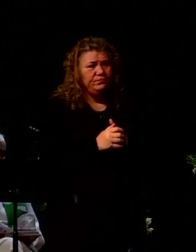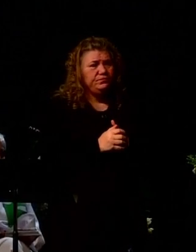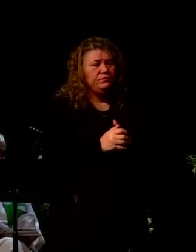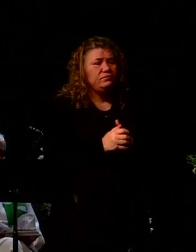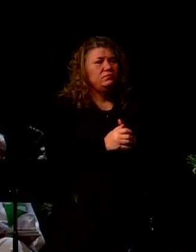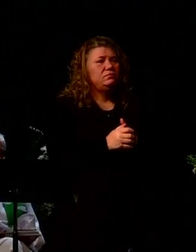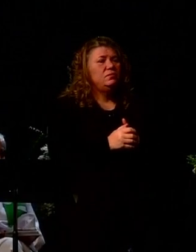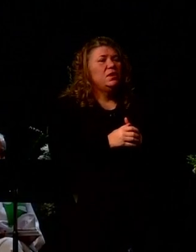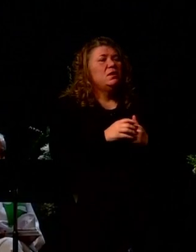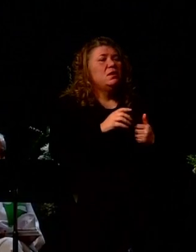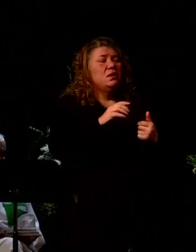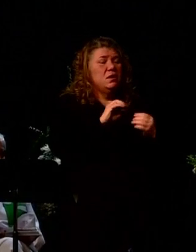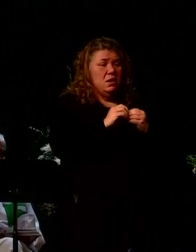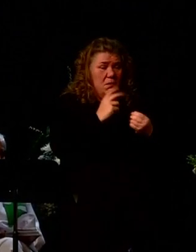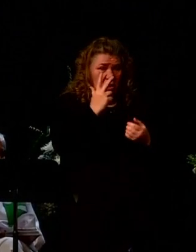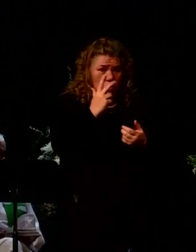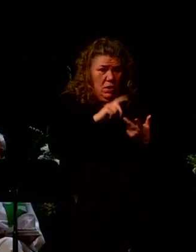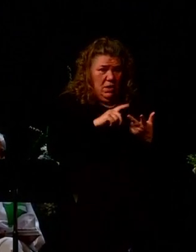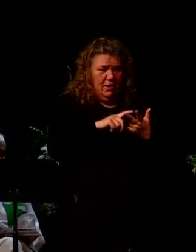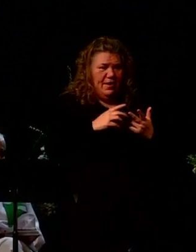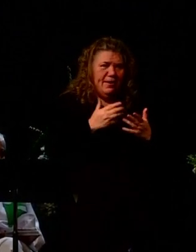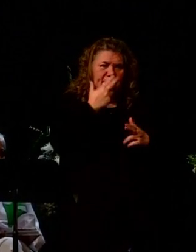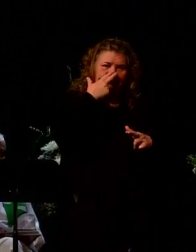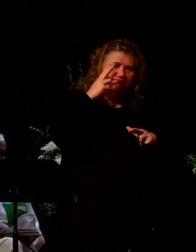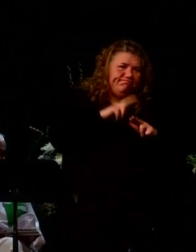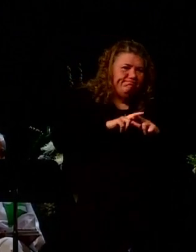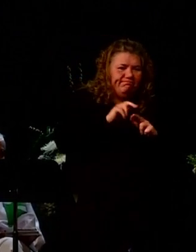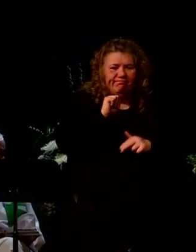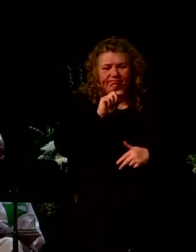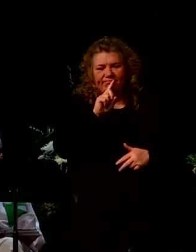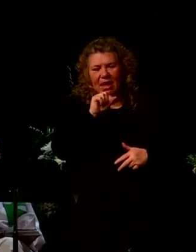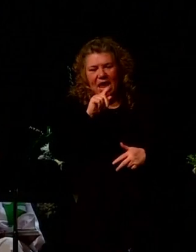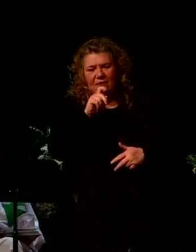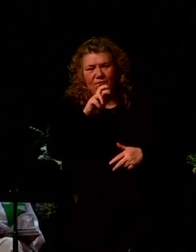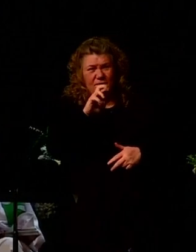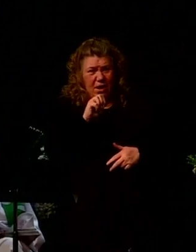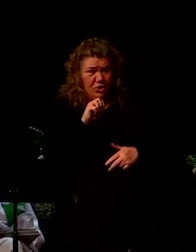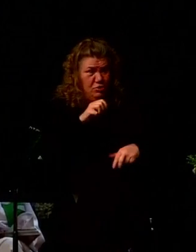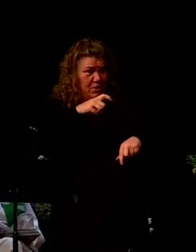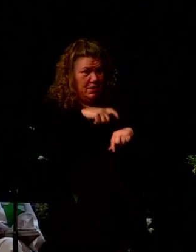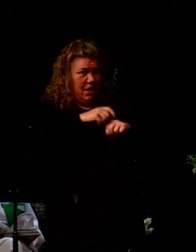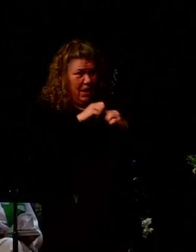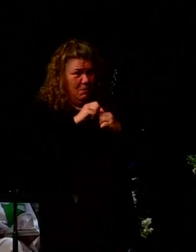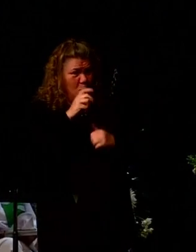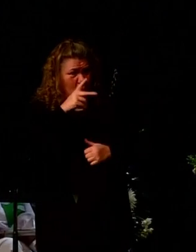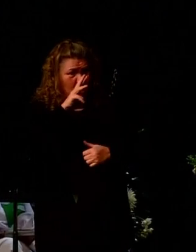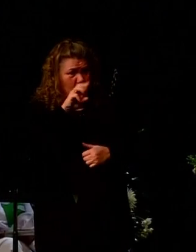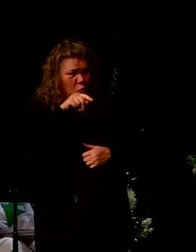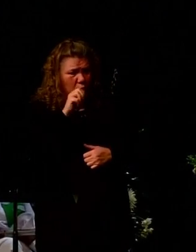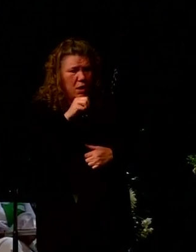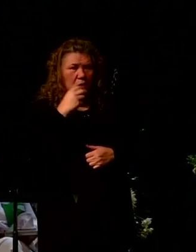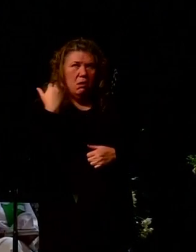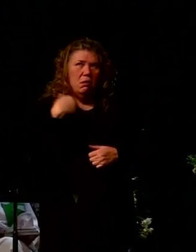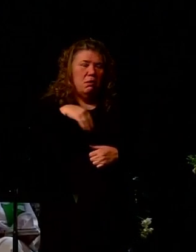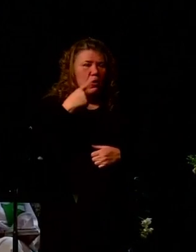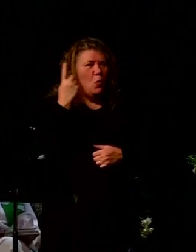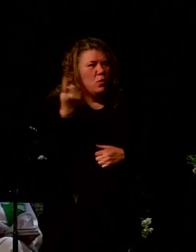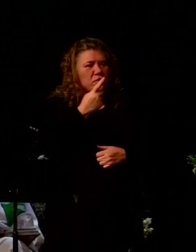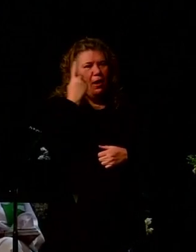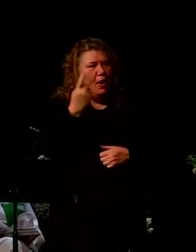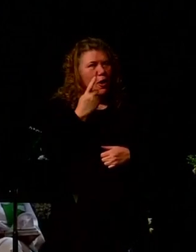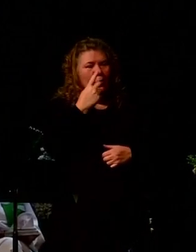Lesson number three. Adventure. Time with Wayne was always an adventure,